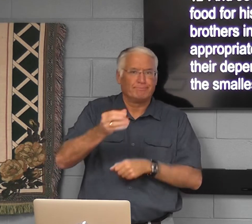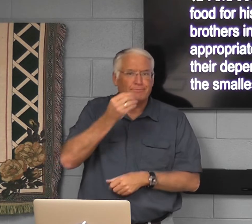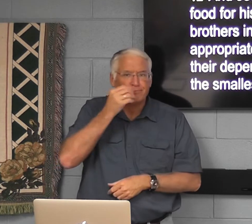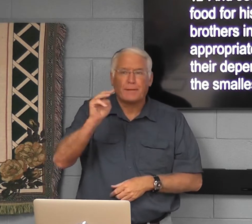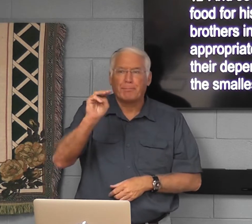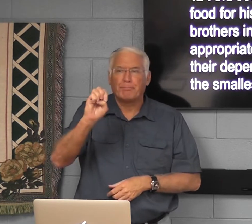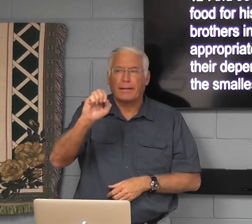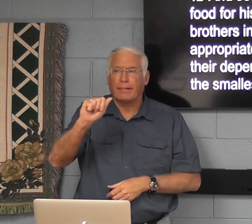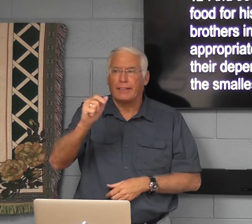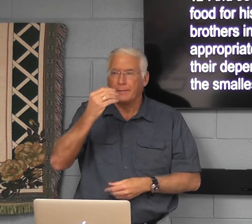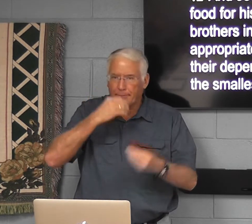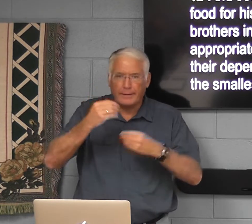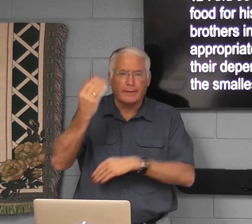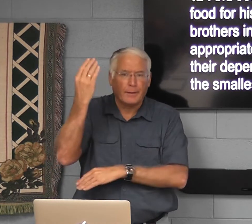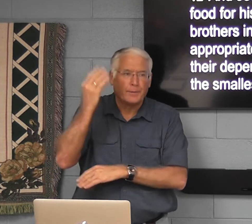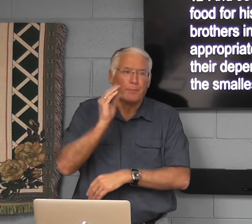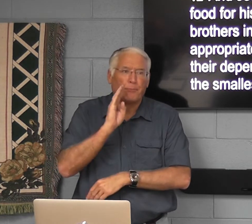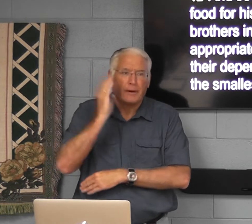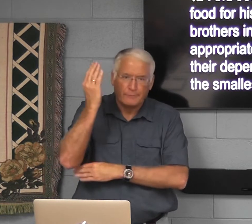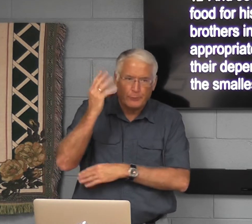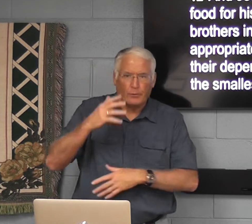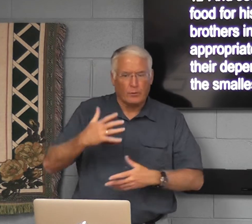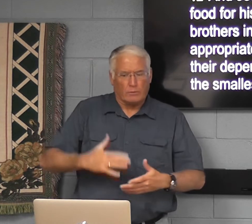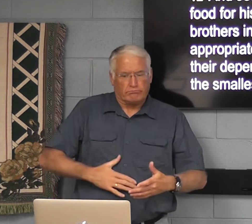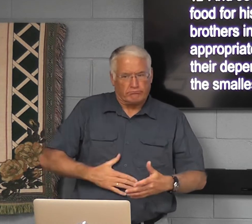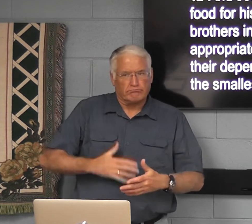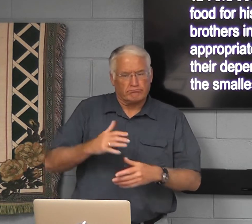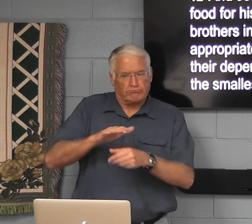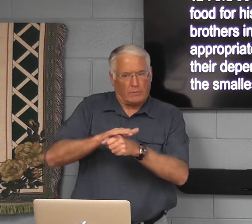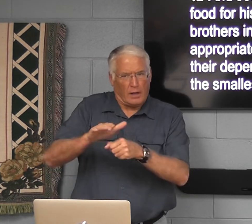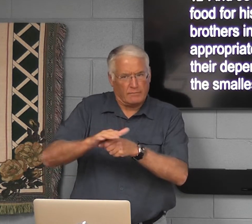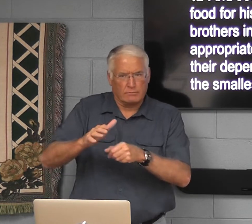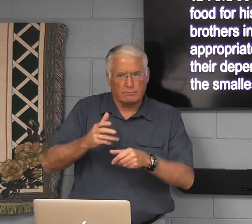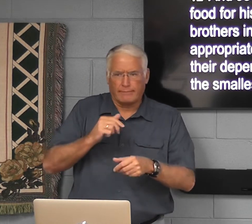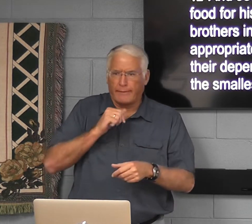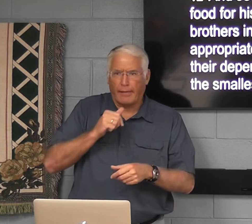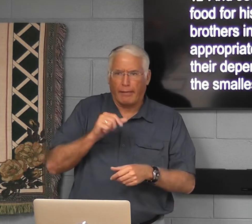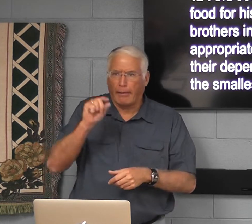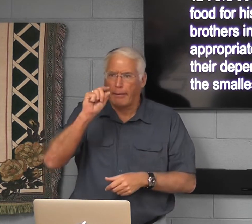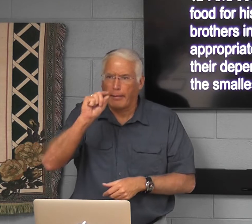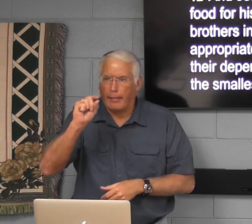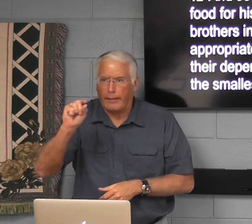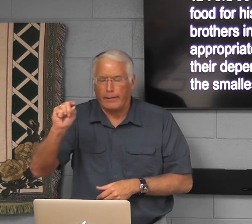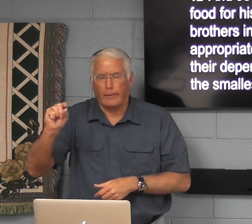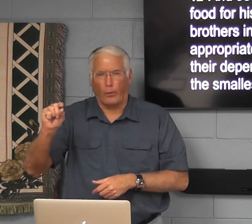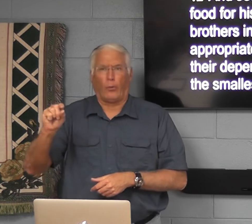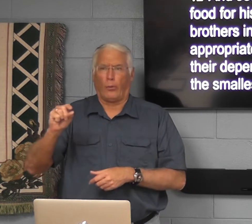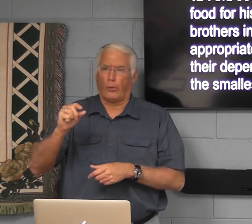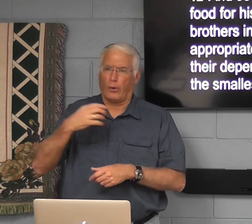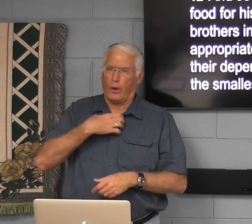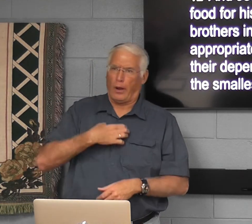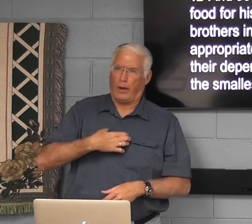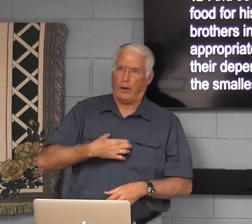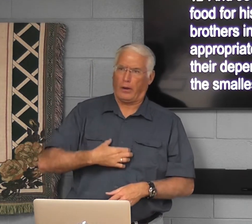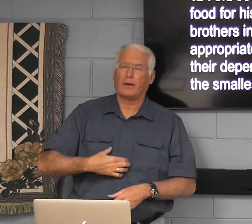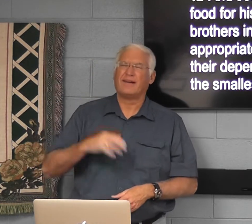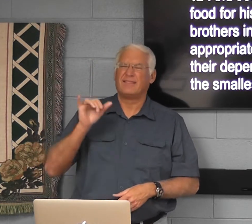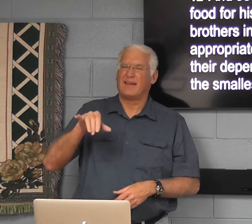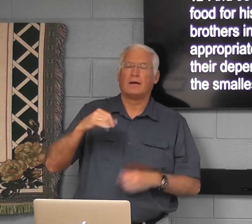we want to make sure we have enough to eat, breakfast, lunch, have enough. We would have not squarsed, and